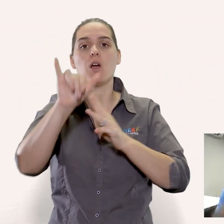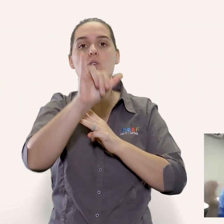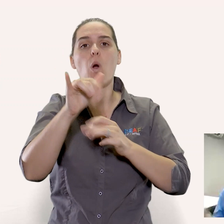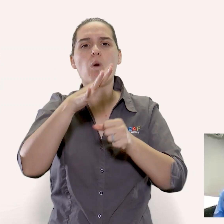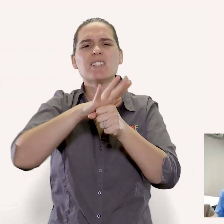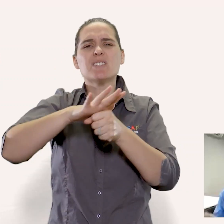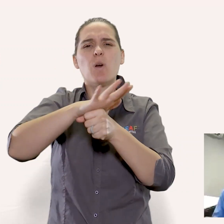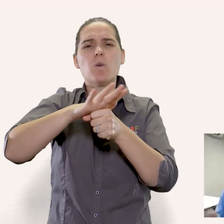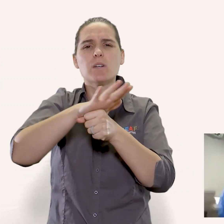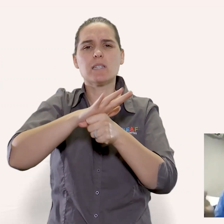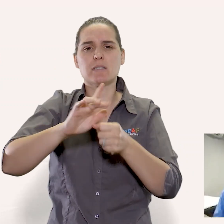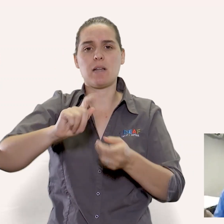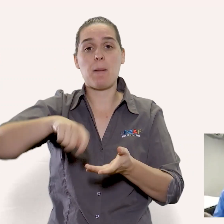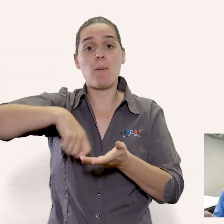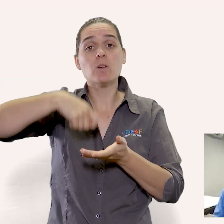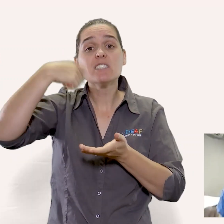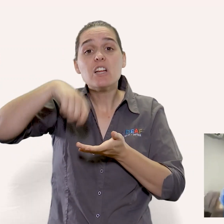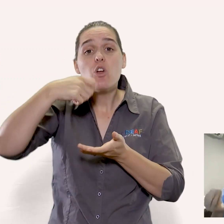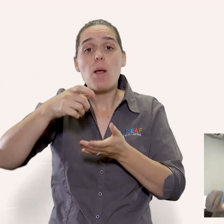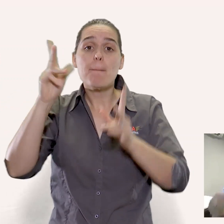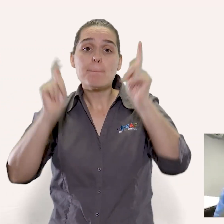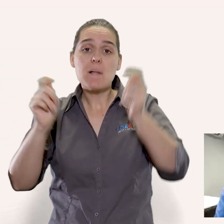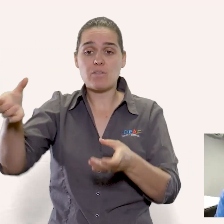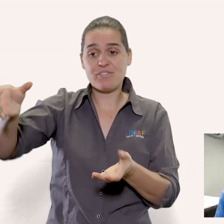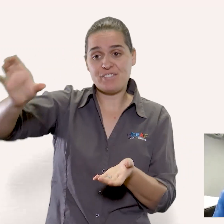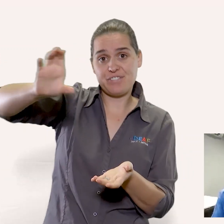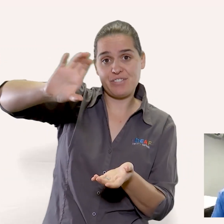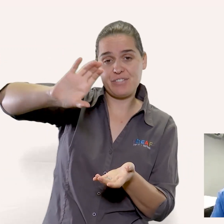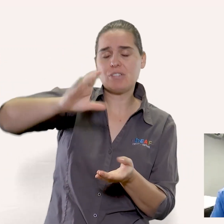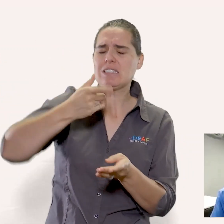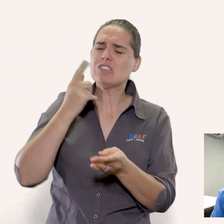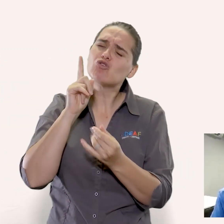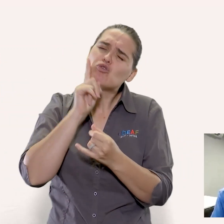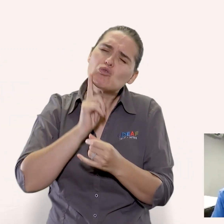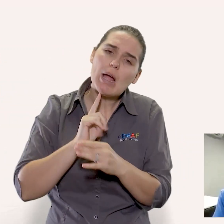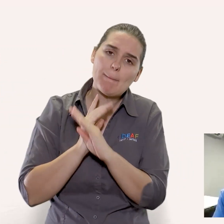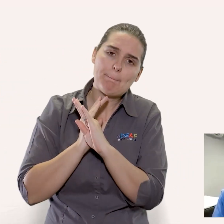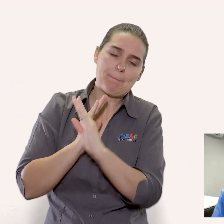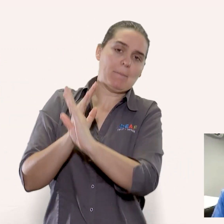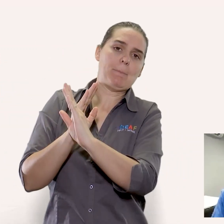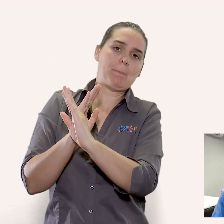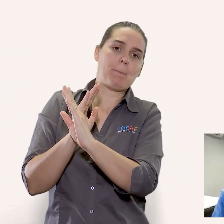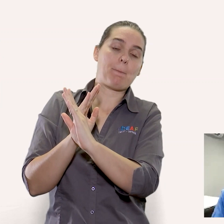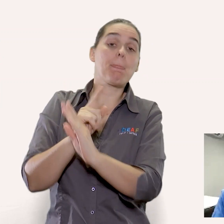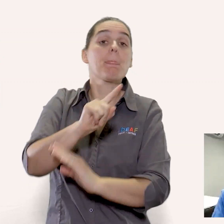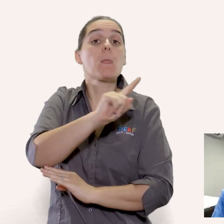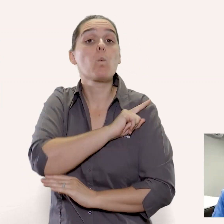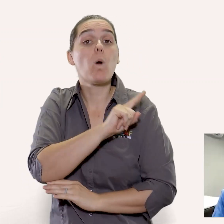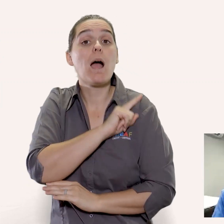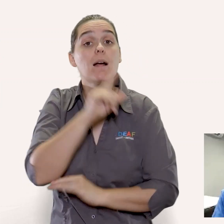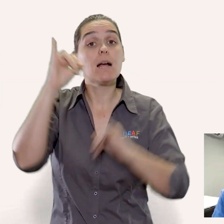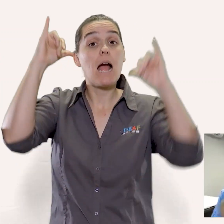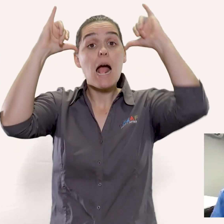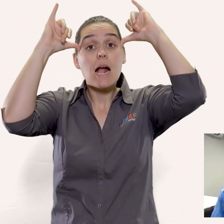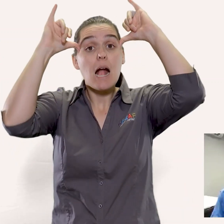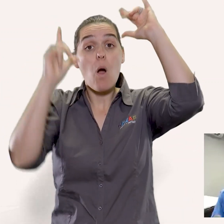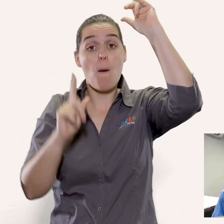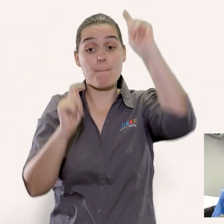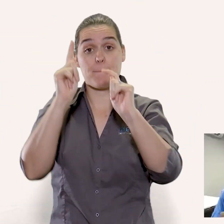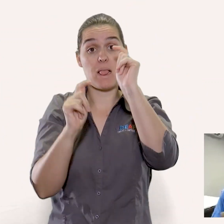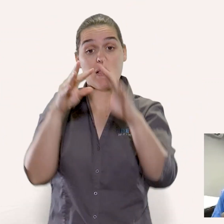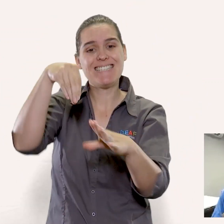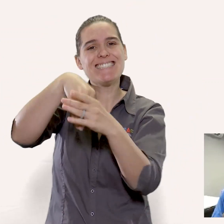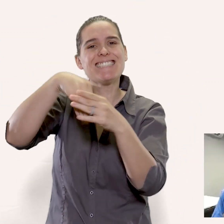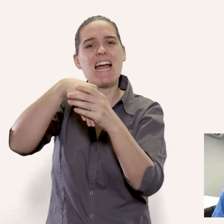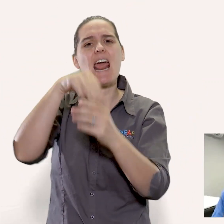you use on your porridge or your cereal or in your tea and your coffee bovine milk contains too many allergens